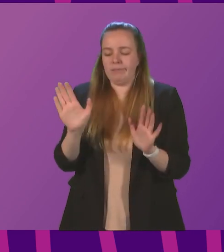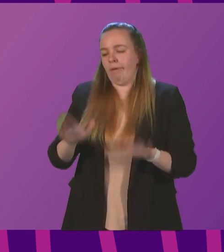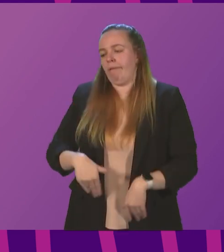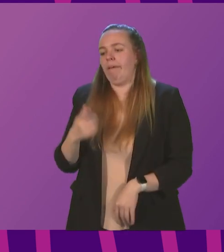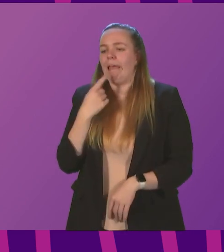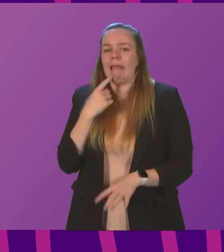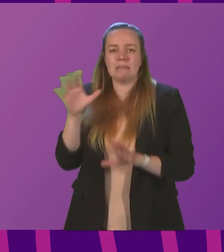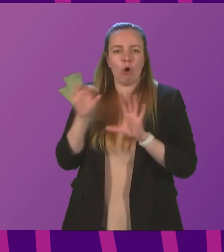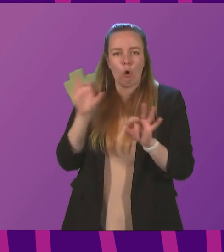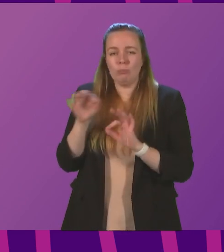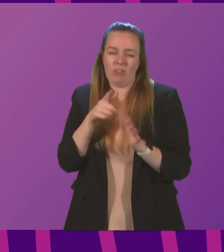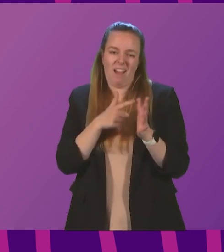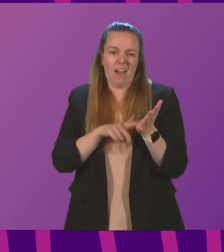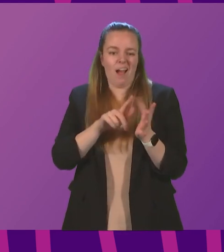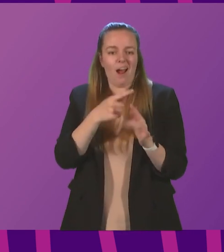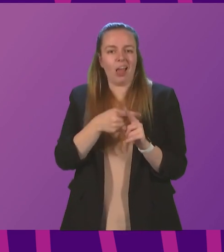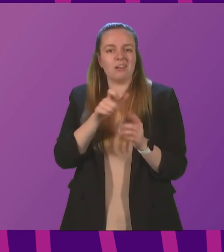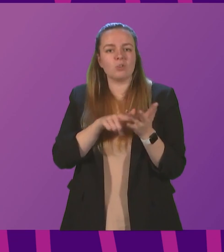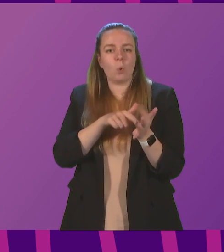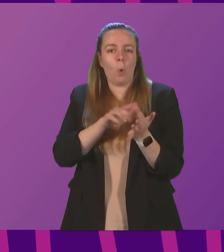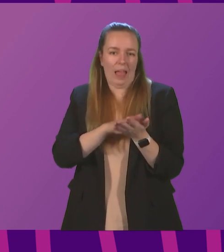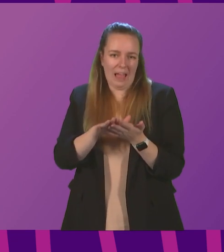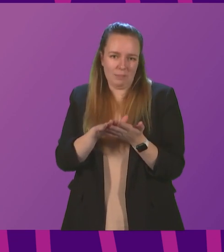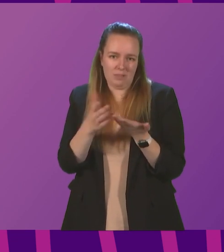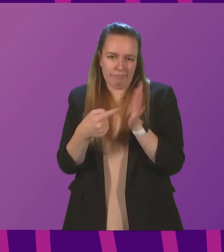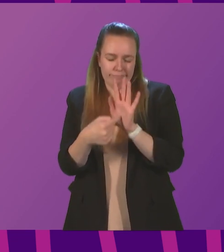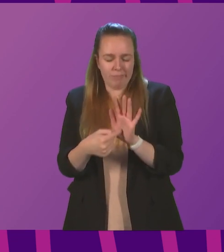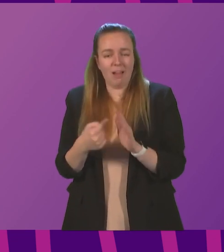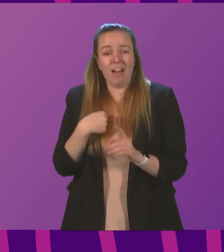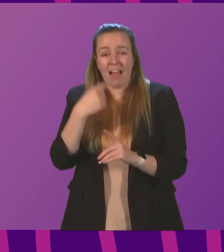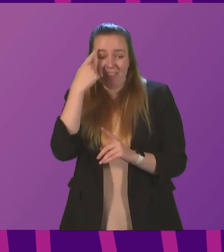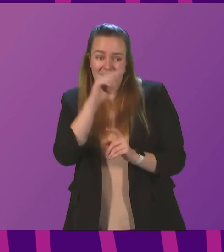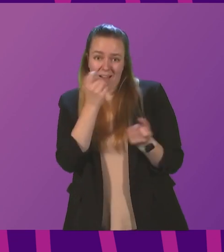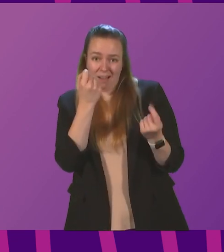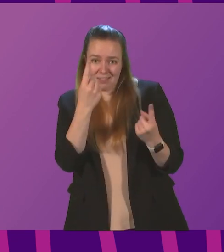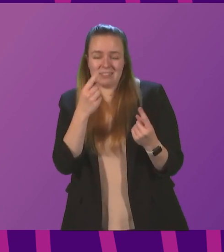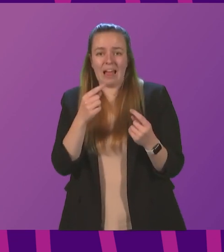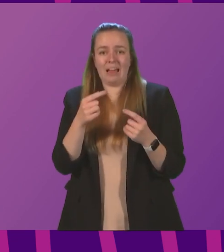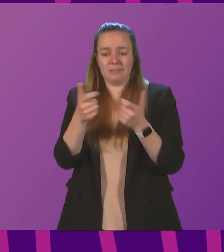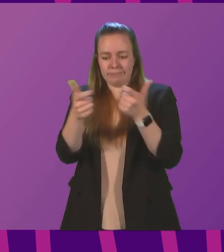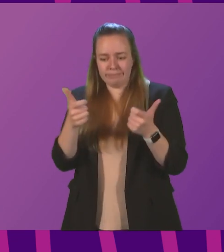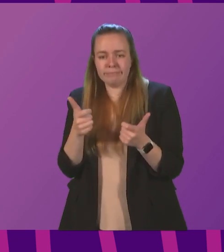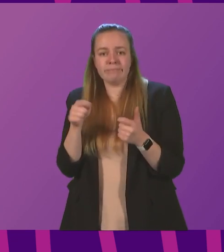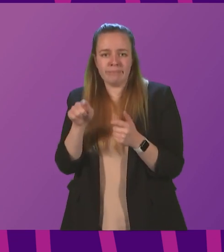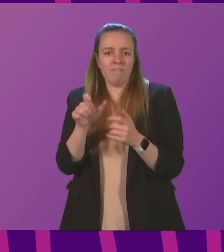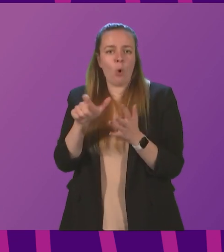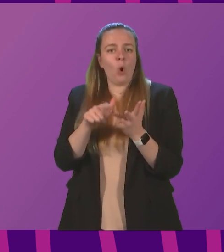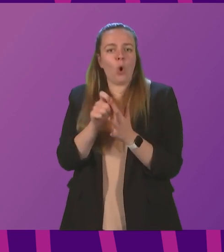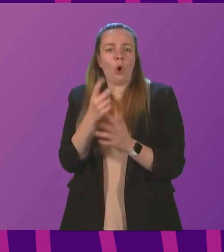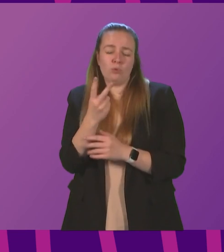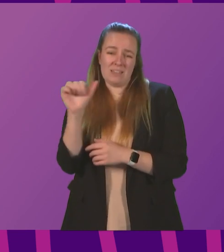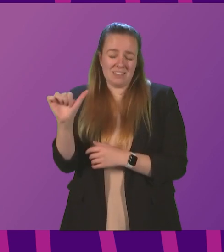options that Alec O'Hamilton might put forward. I think he misunderstands the package of mitigations that were in place around COP26, where